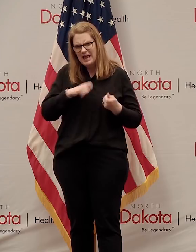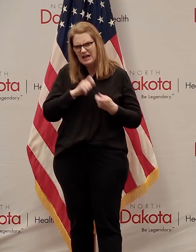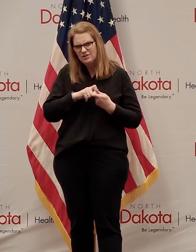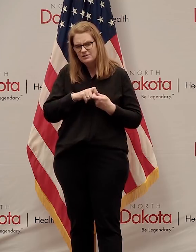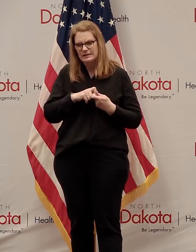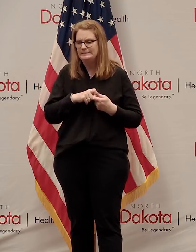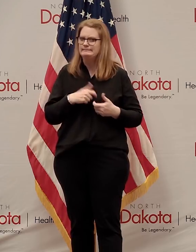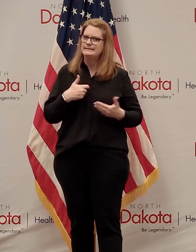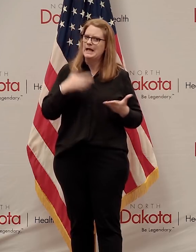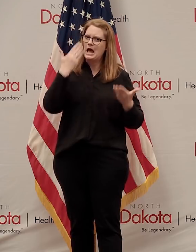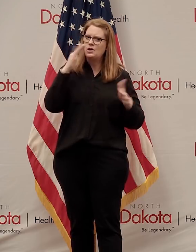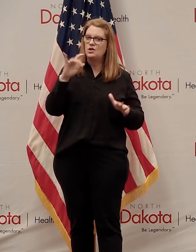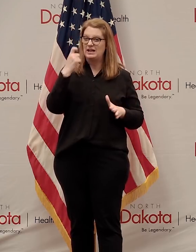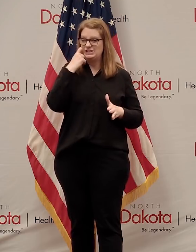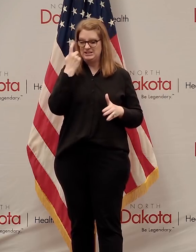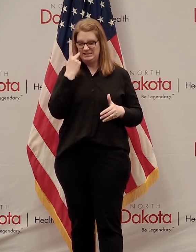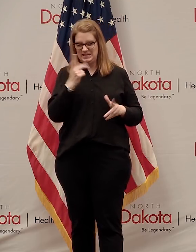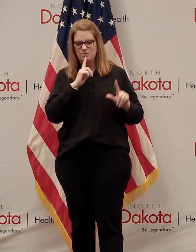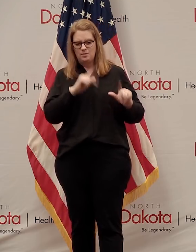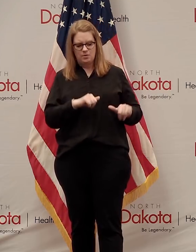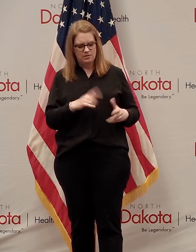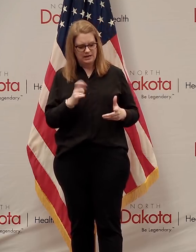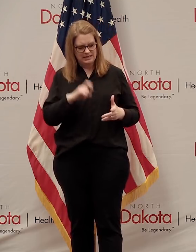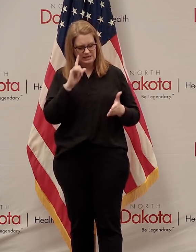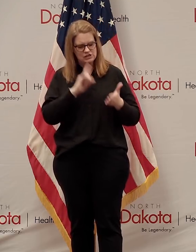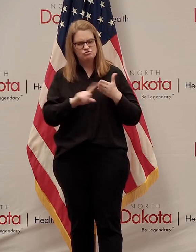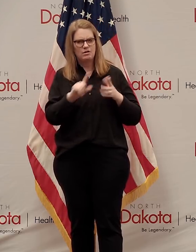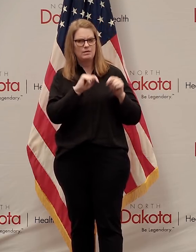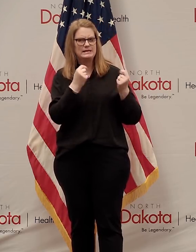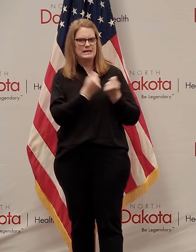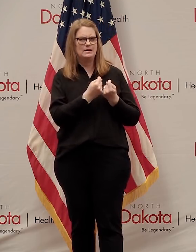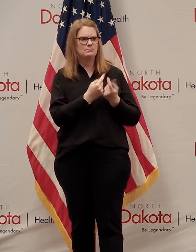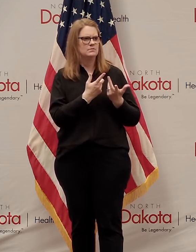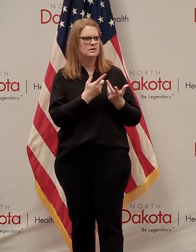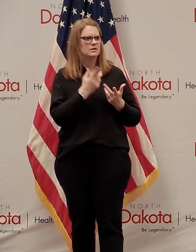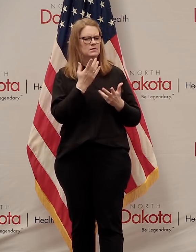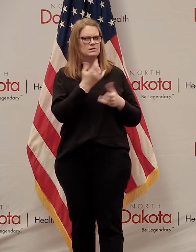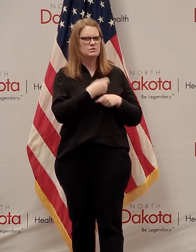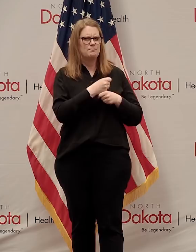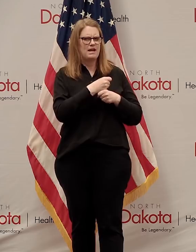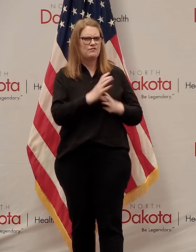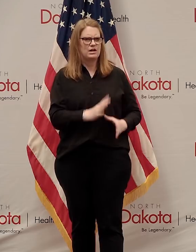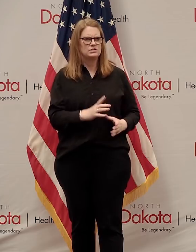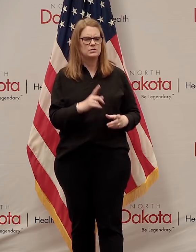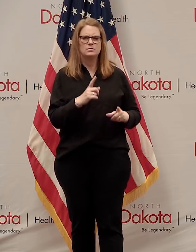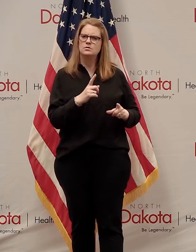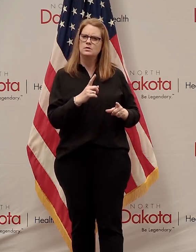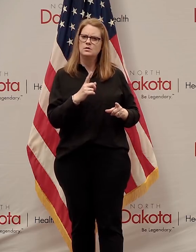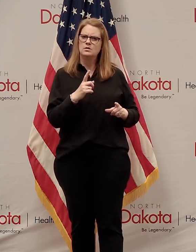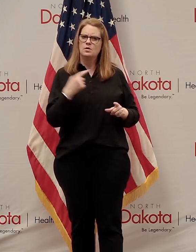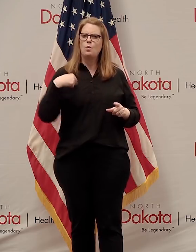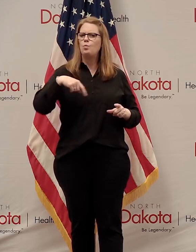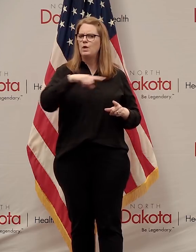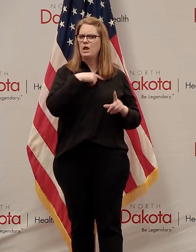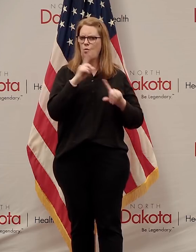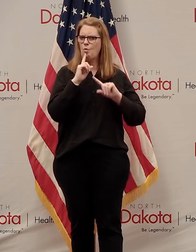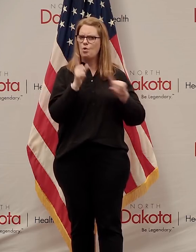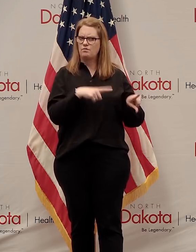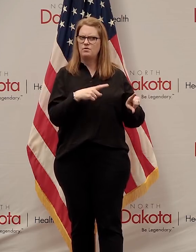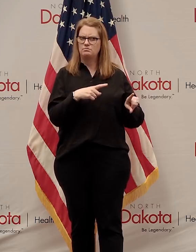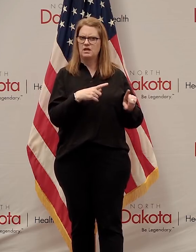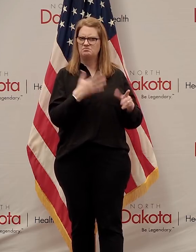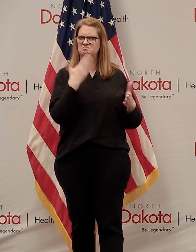right before I came up here, and so I need to, you know, check with our team on which manufacturer. I know we ordered from a reliable